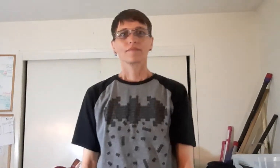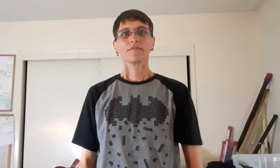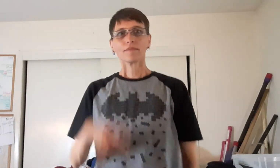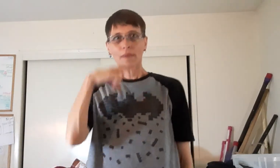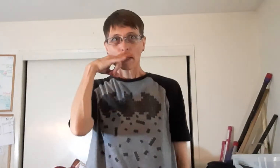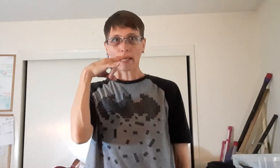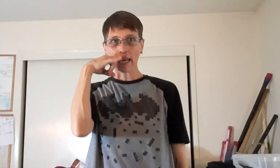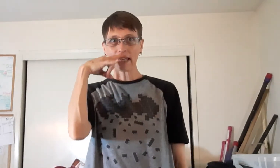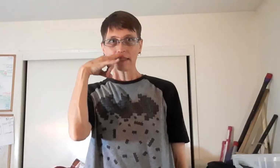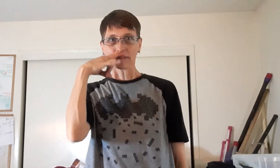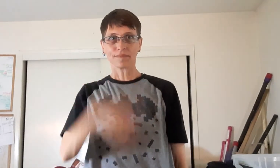Kid.